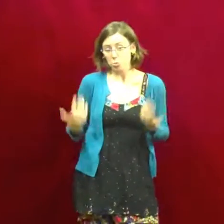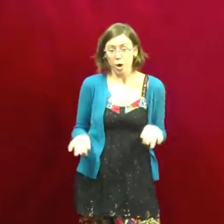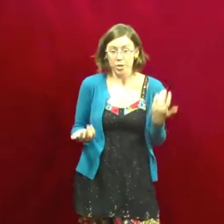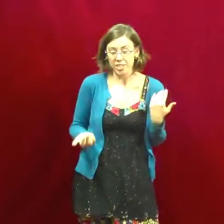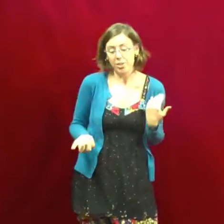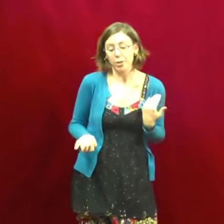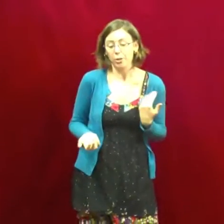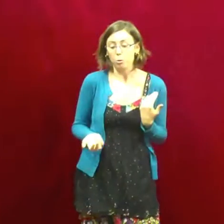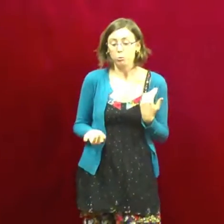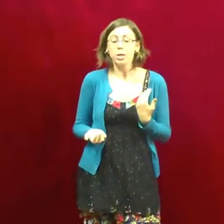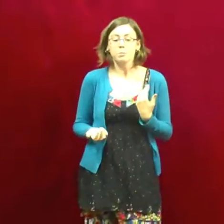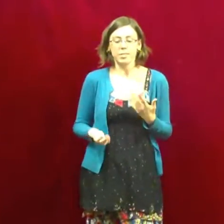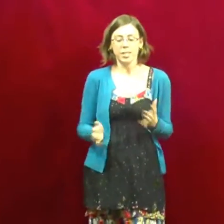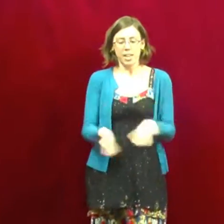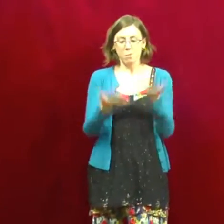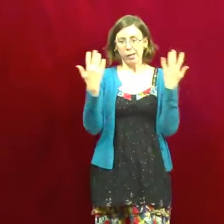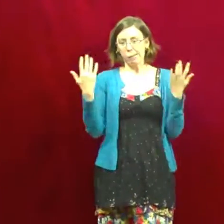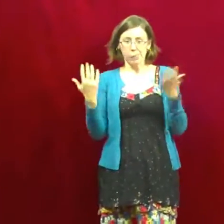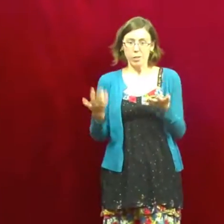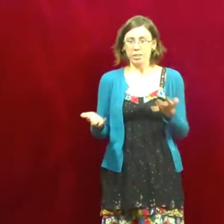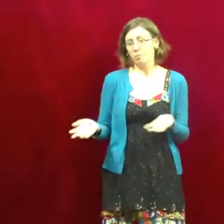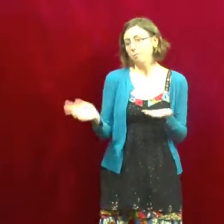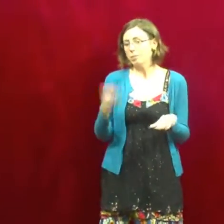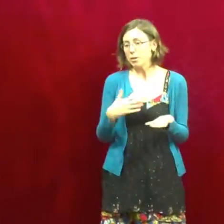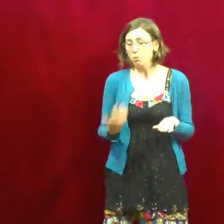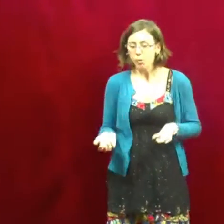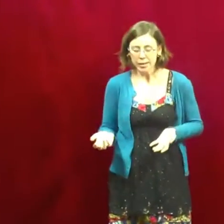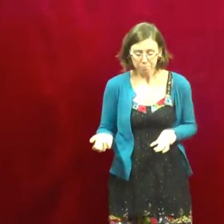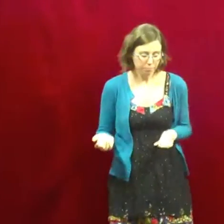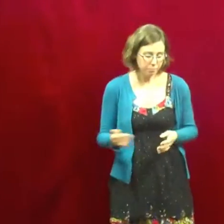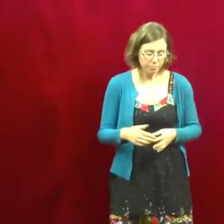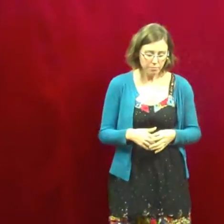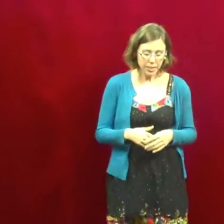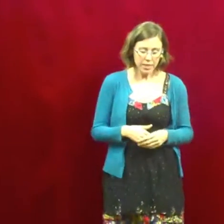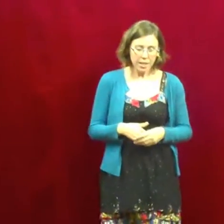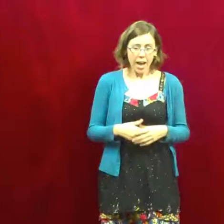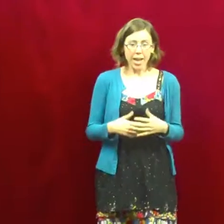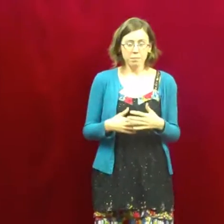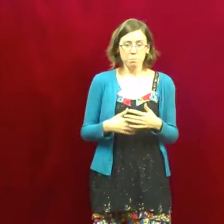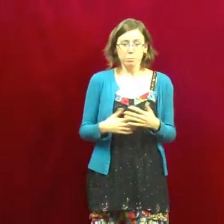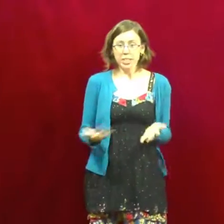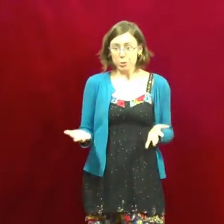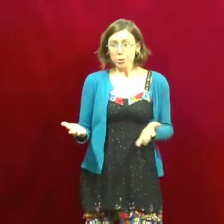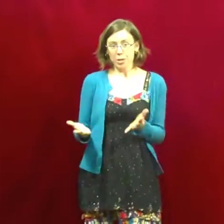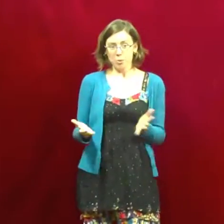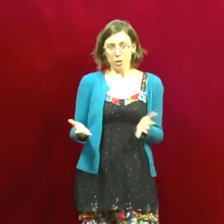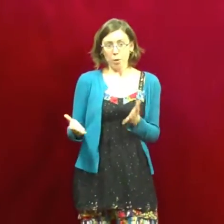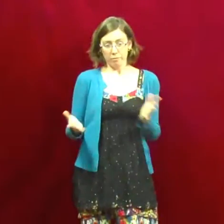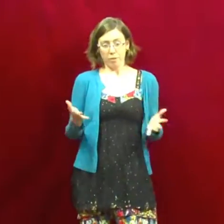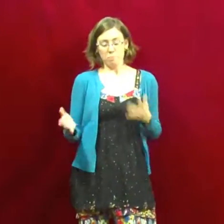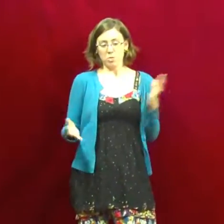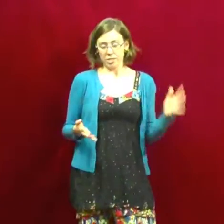wander into their old rooms and pick up a book and leaf through it. And, pretty soon, I was going from just